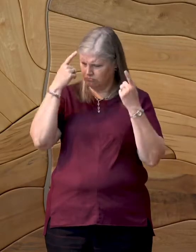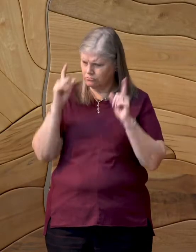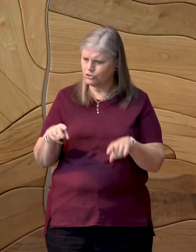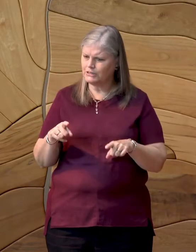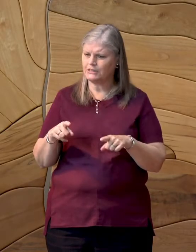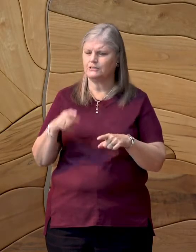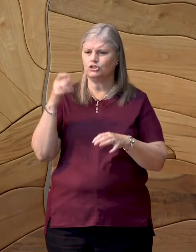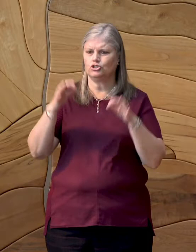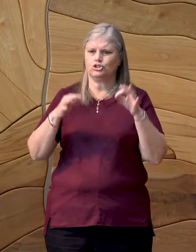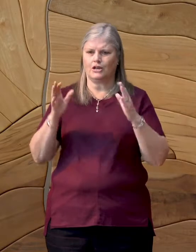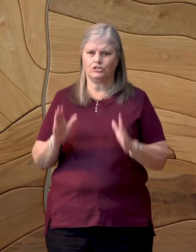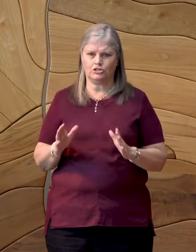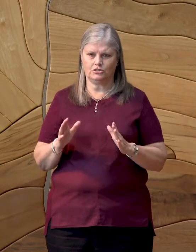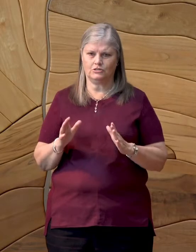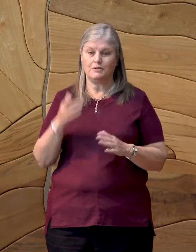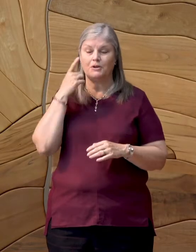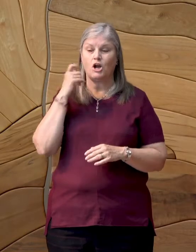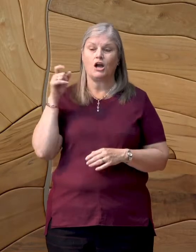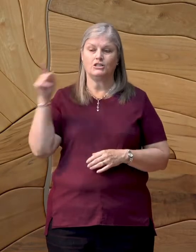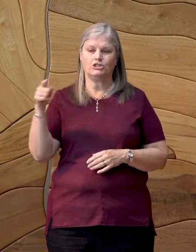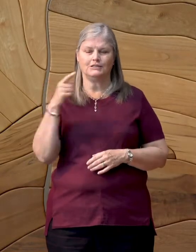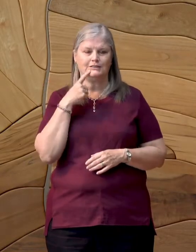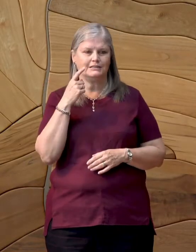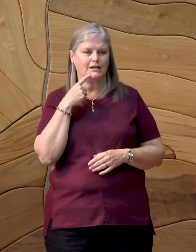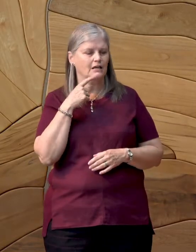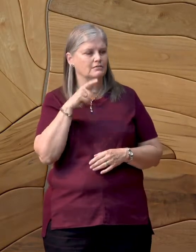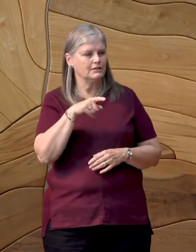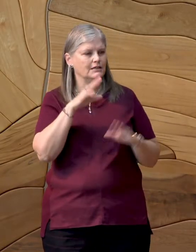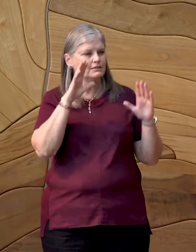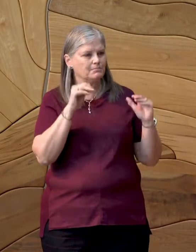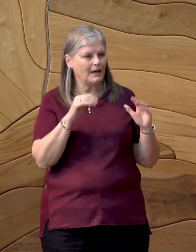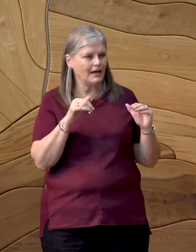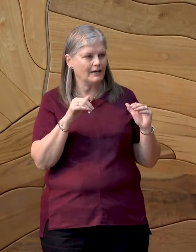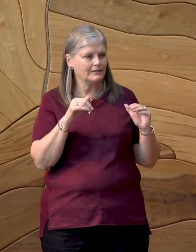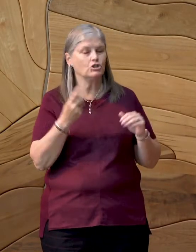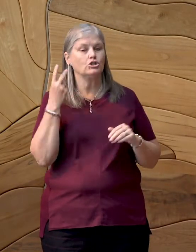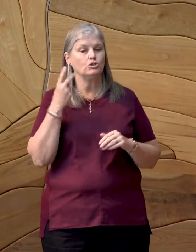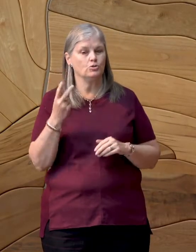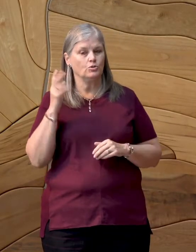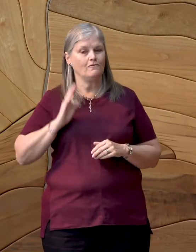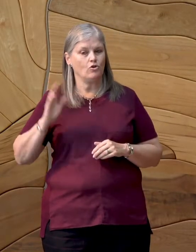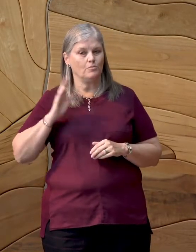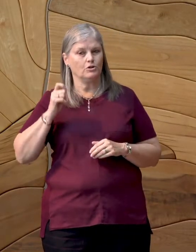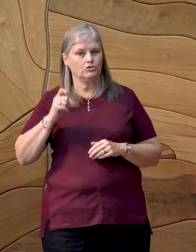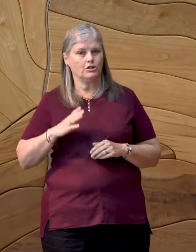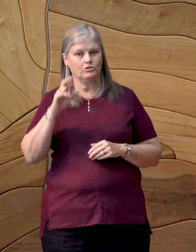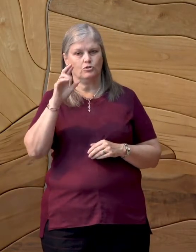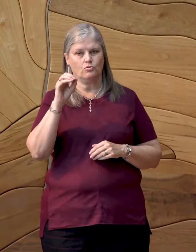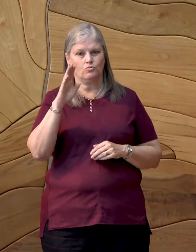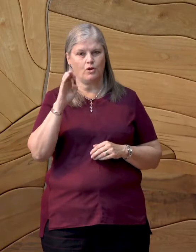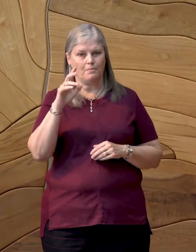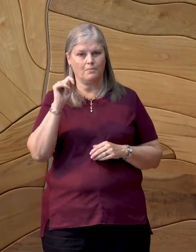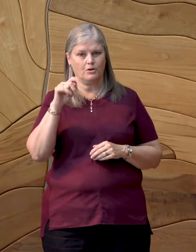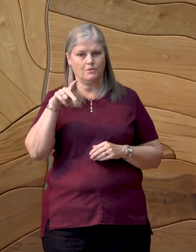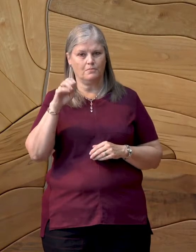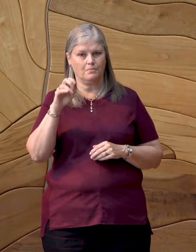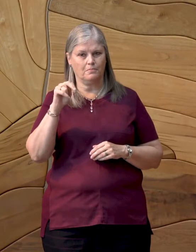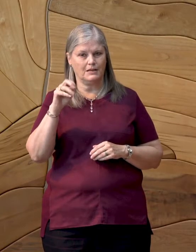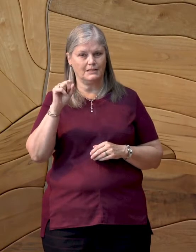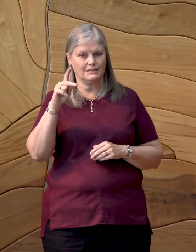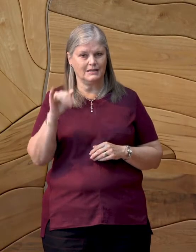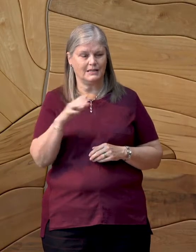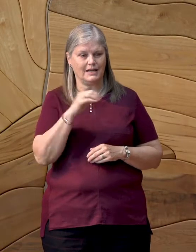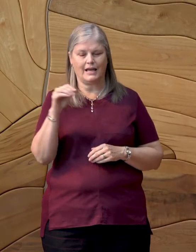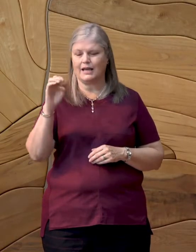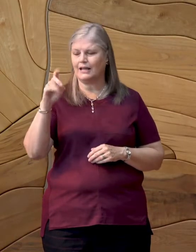the judges, especially after she mentioned that she expects two of the former judges, Robert Penske and Edward Hirsch,